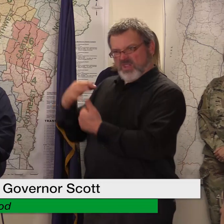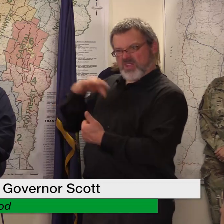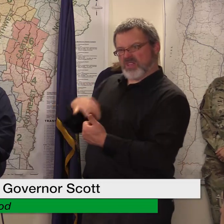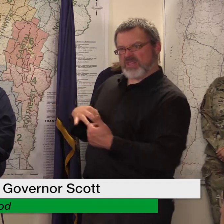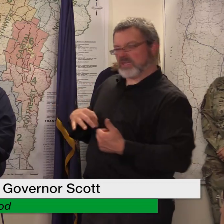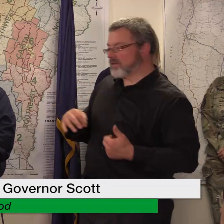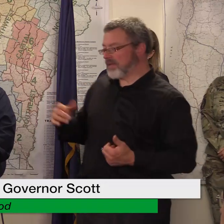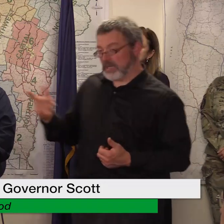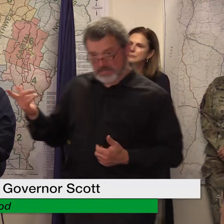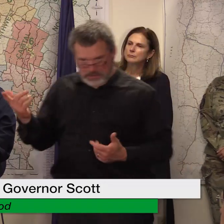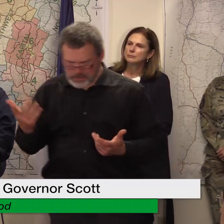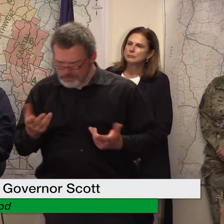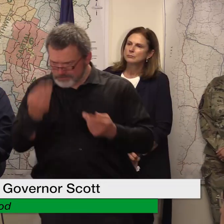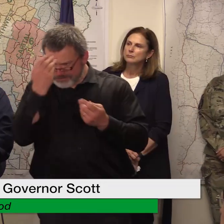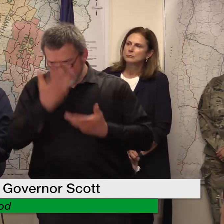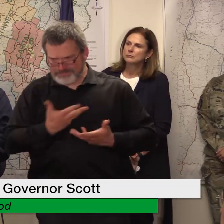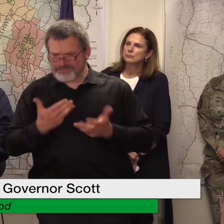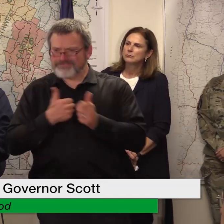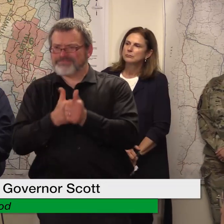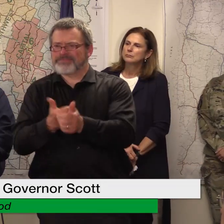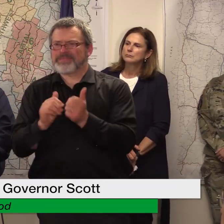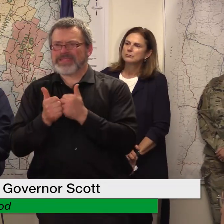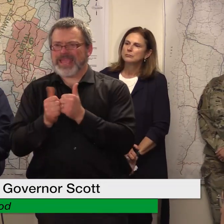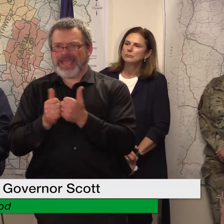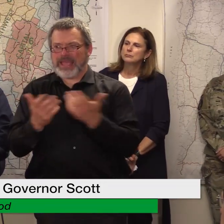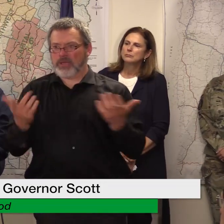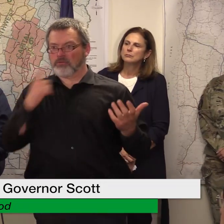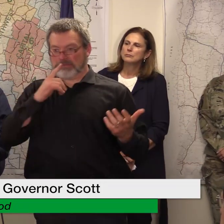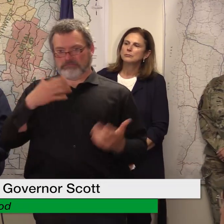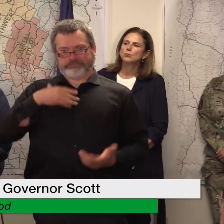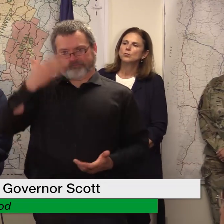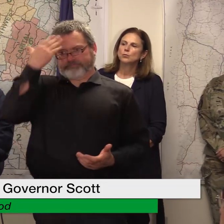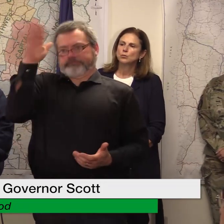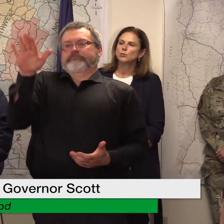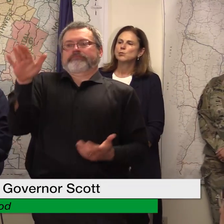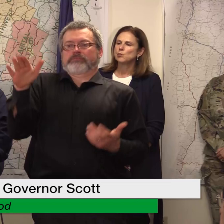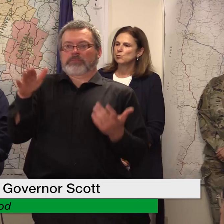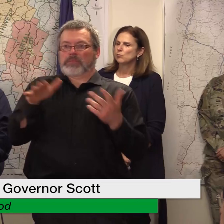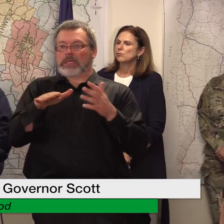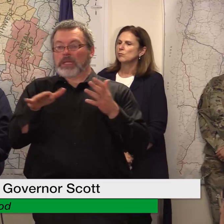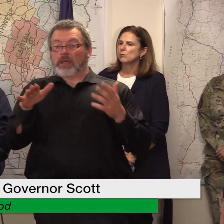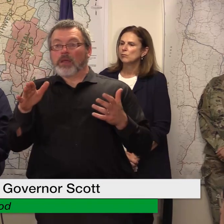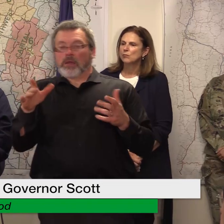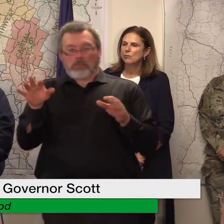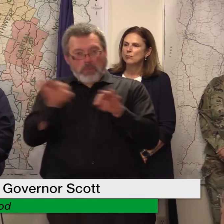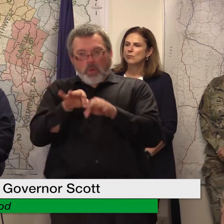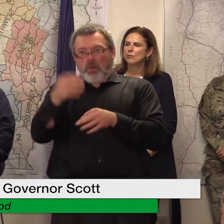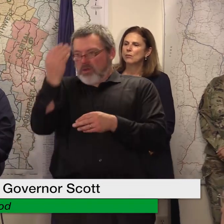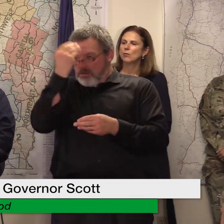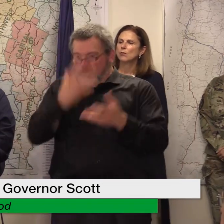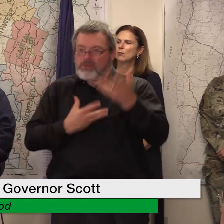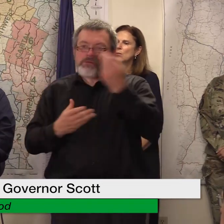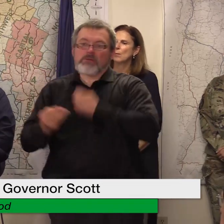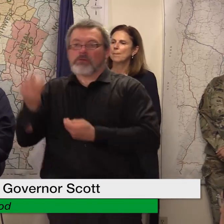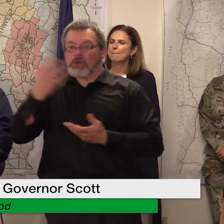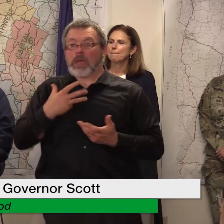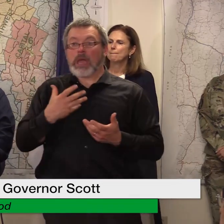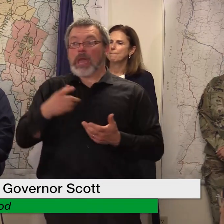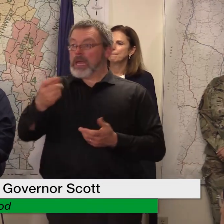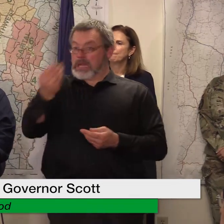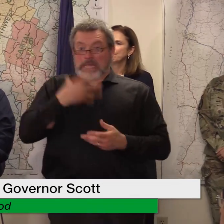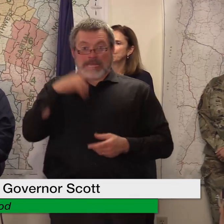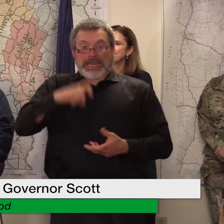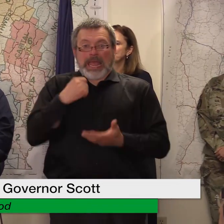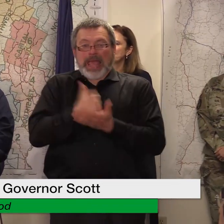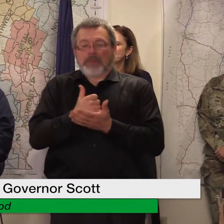exactly the right way to say we we just don't know the total number that we certainly hear about them and we are managing some of them but at the same time